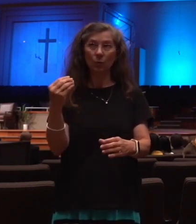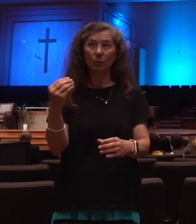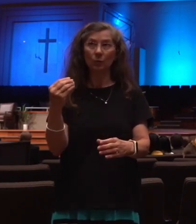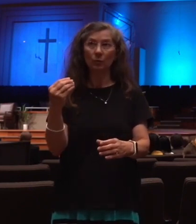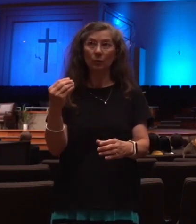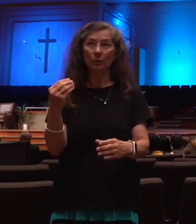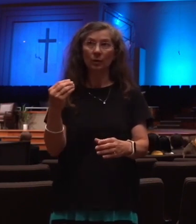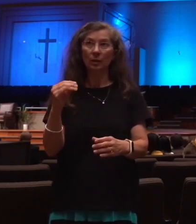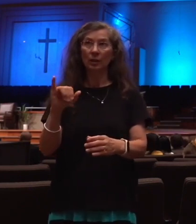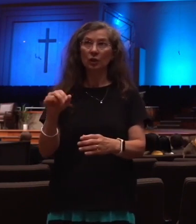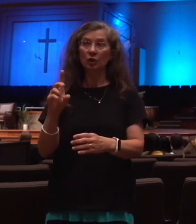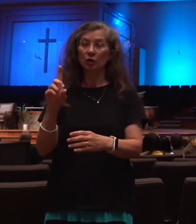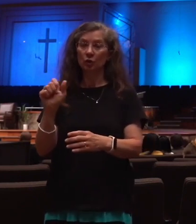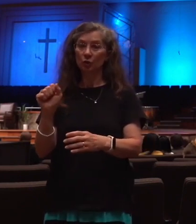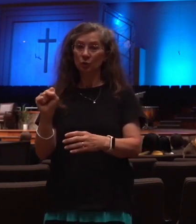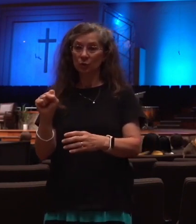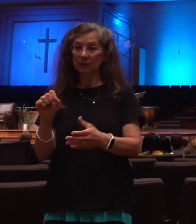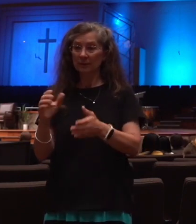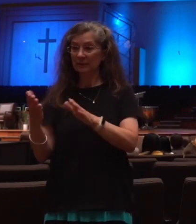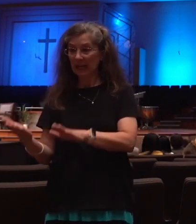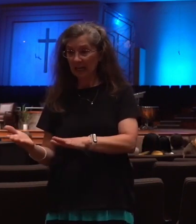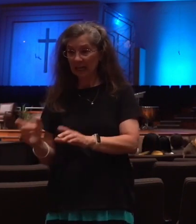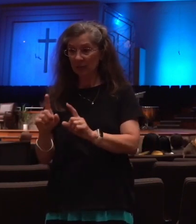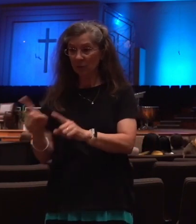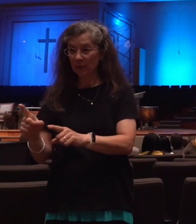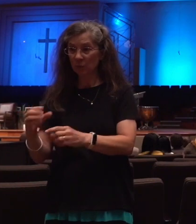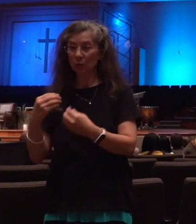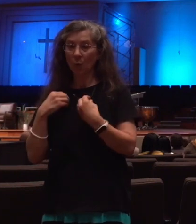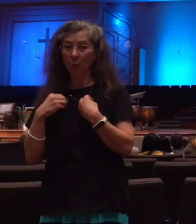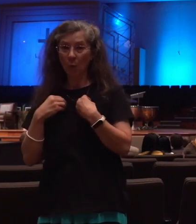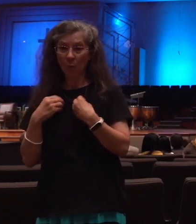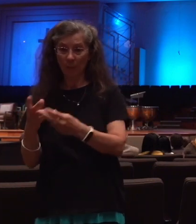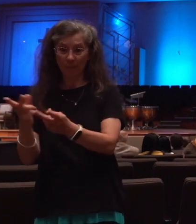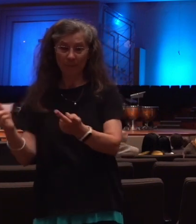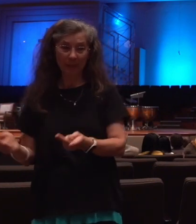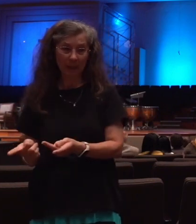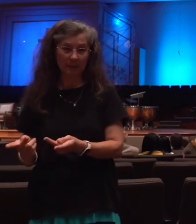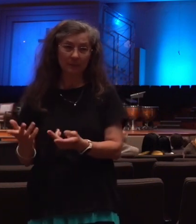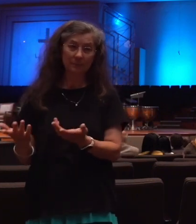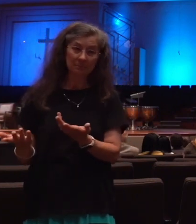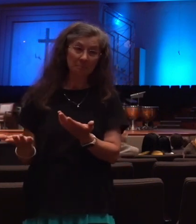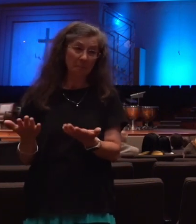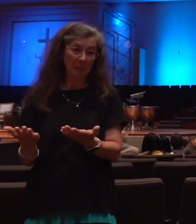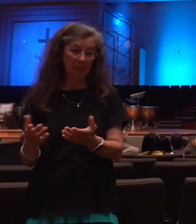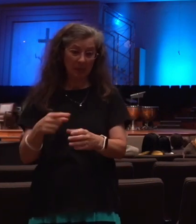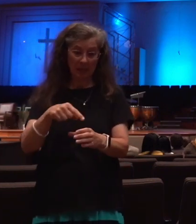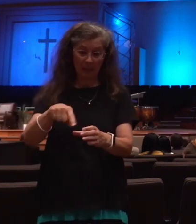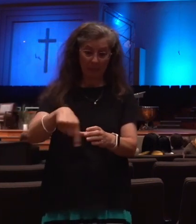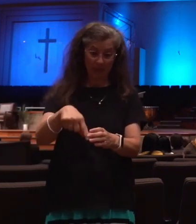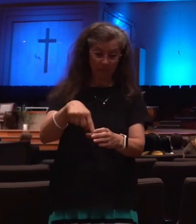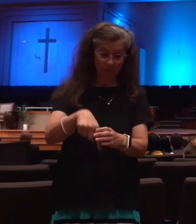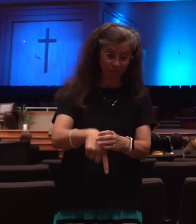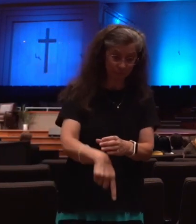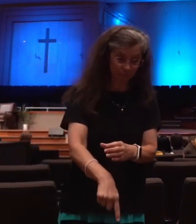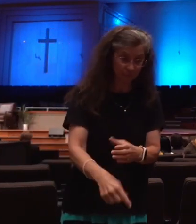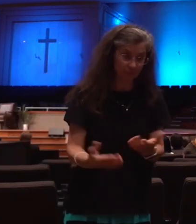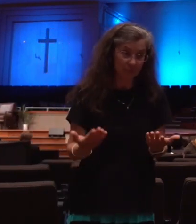which could have been the bottomless pit. So it could be the soul of Judas who will also co